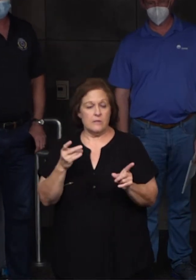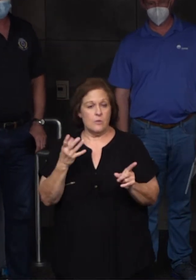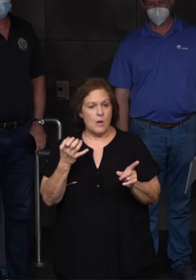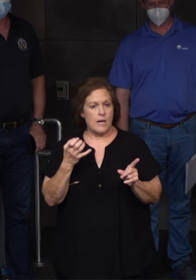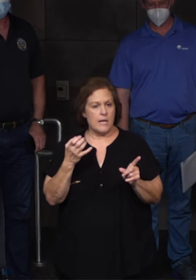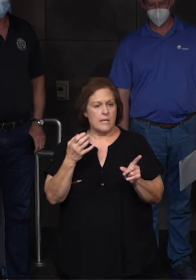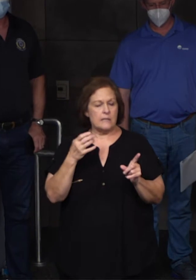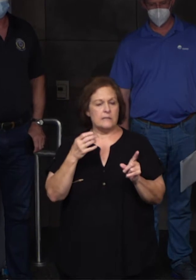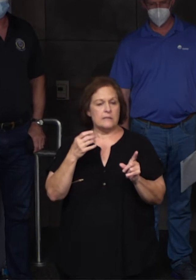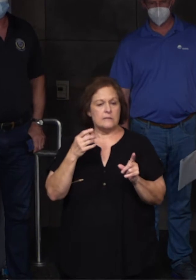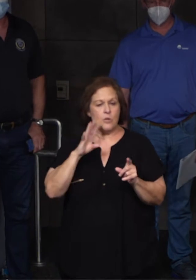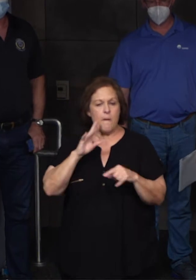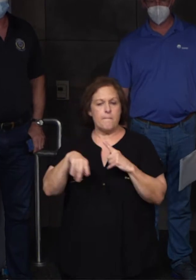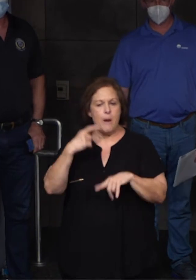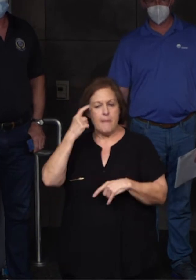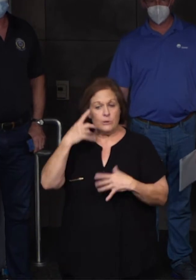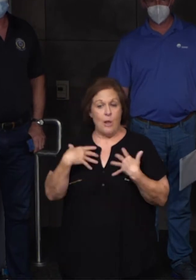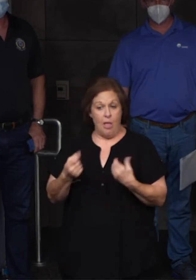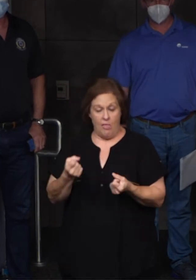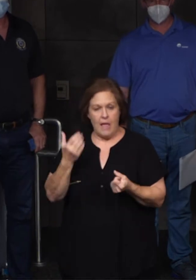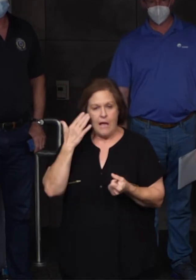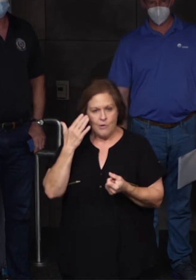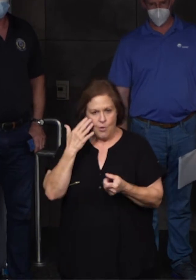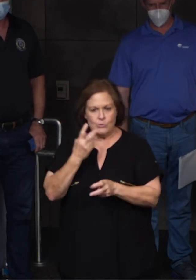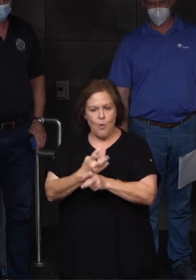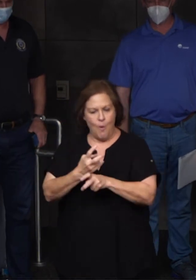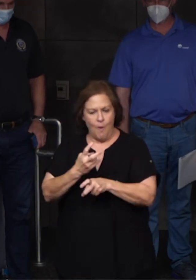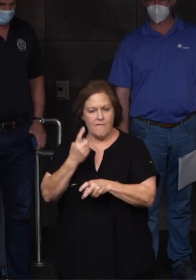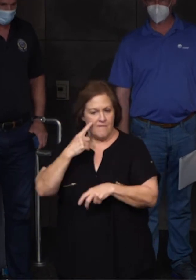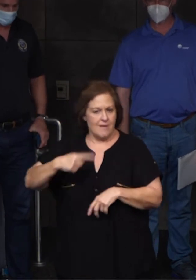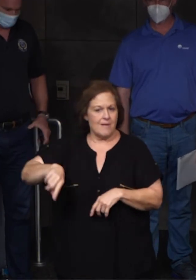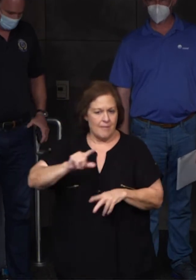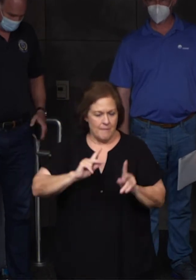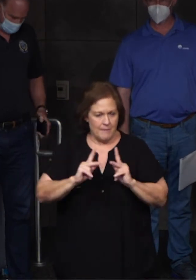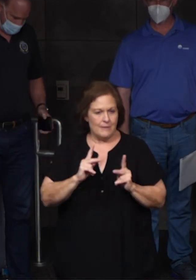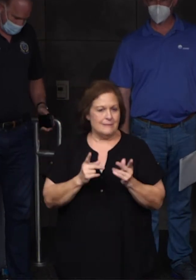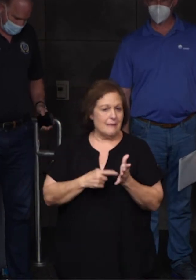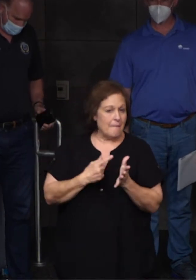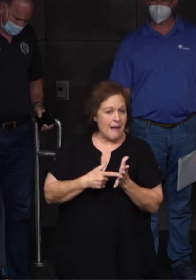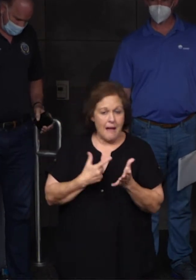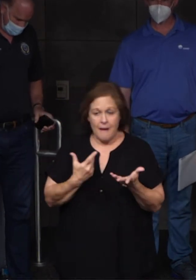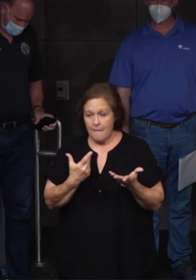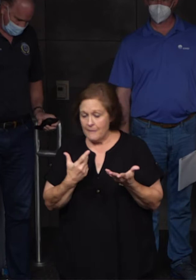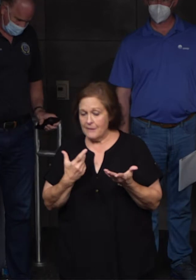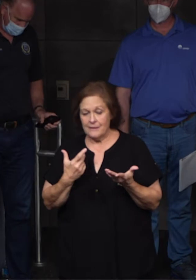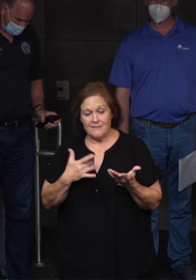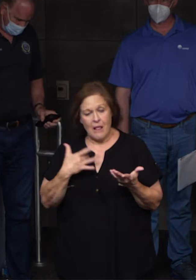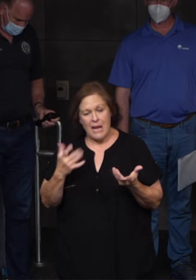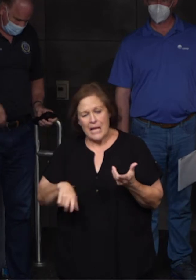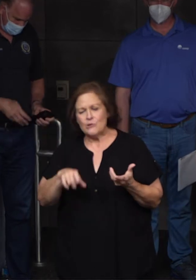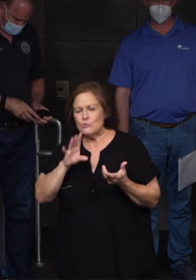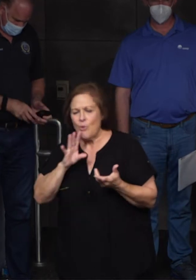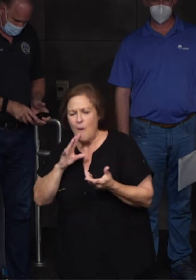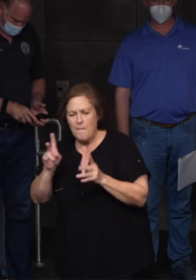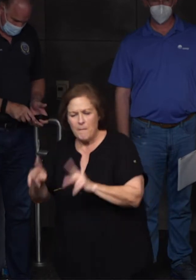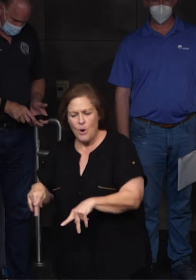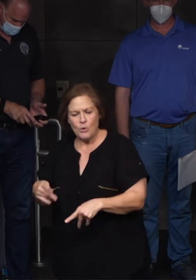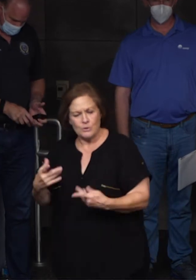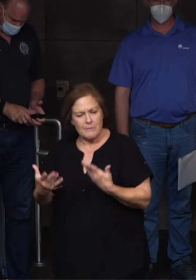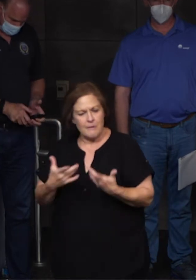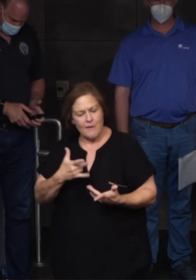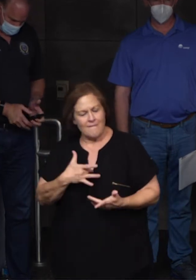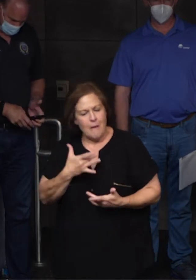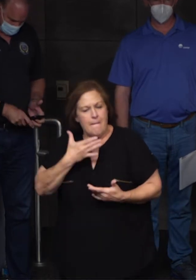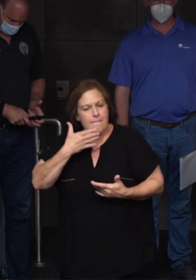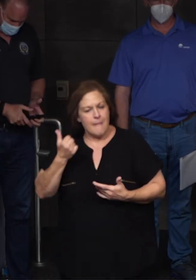state mental health line because I know this is a very stressful time for everyone. Sometimes just being able to talk to someone can make you feel a lot